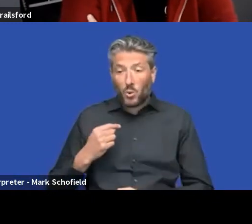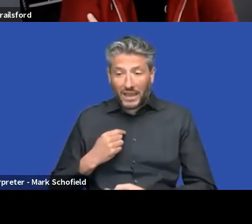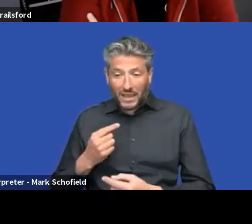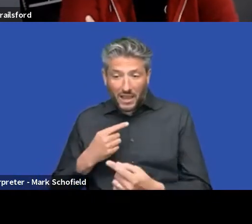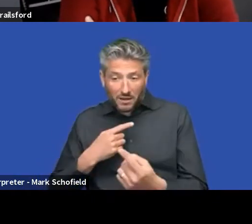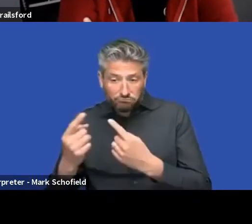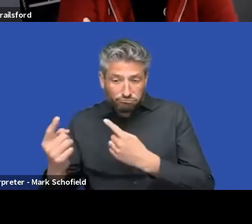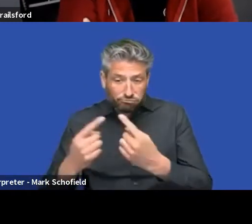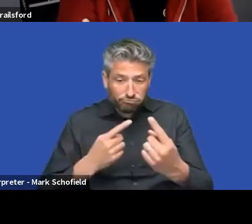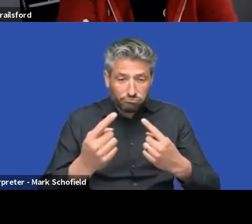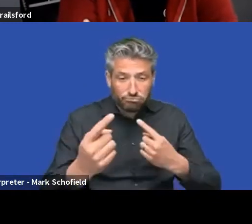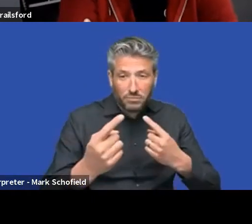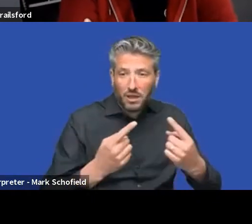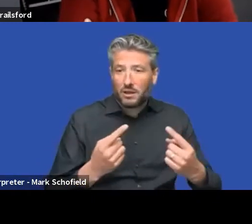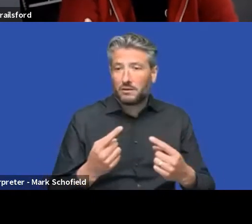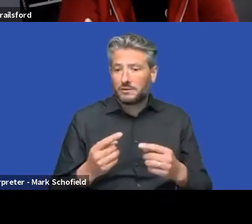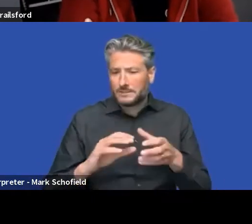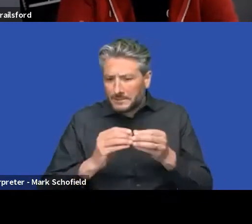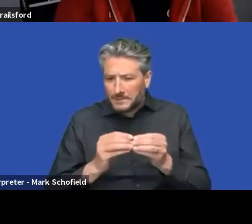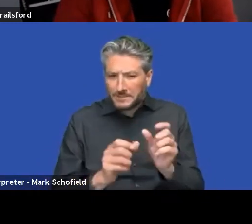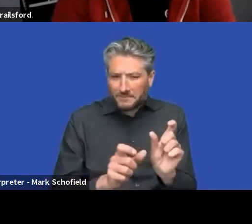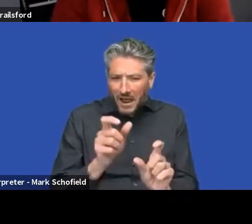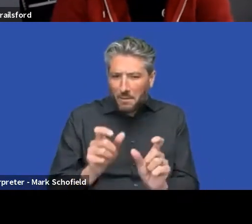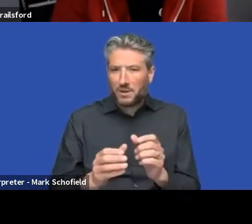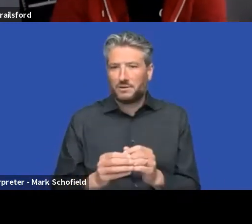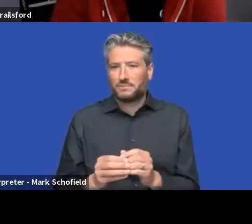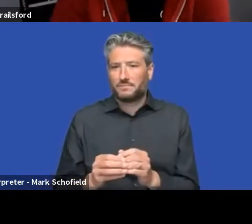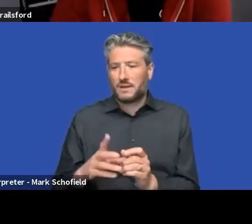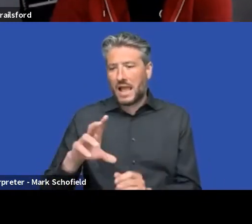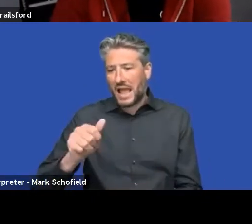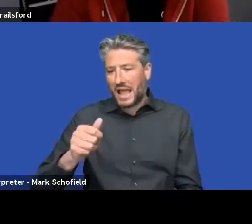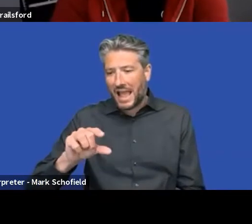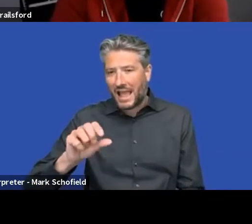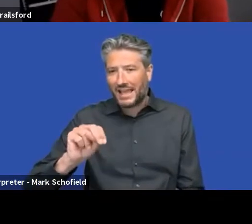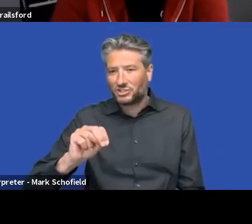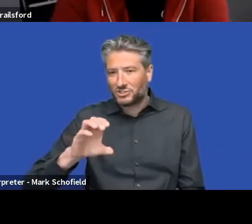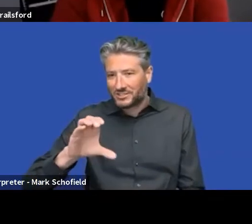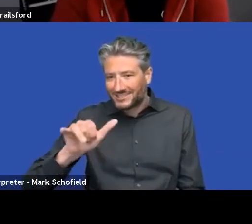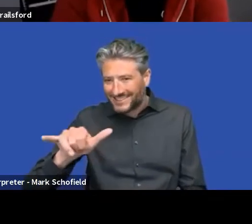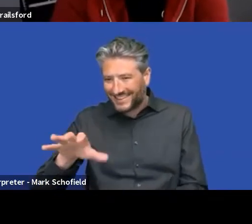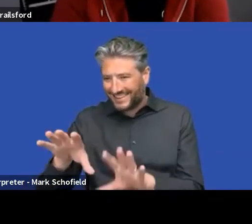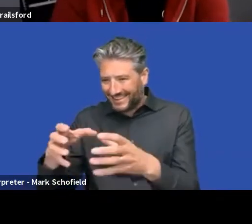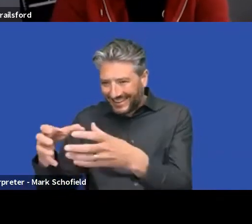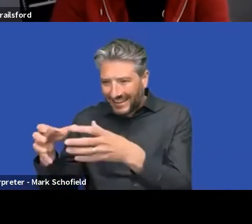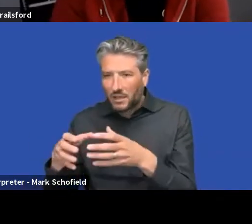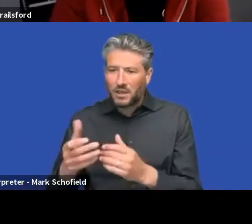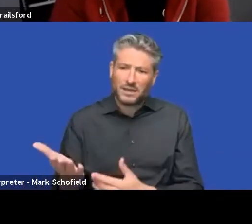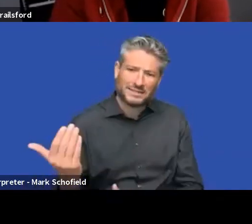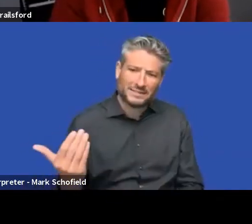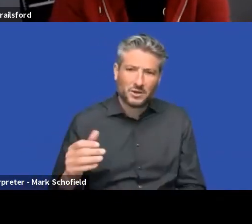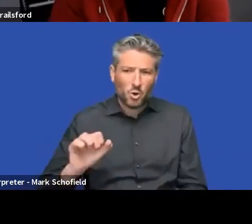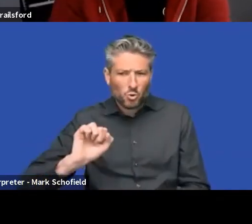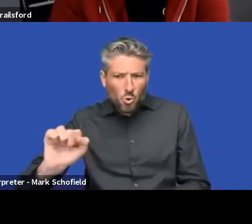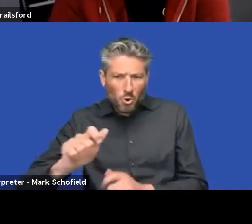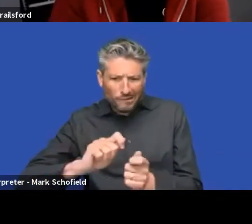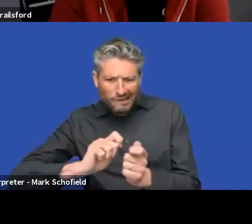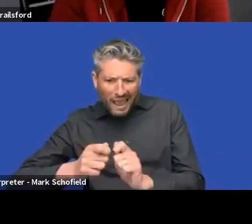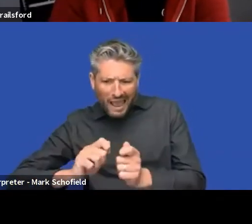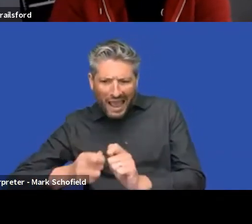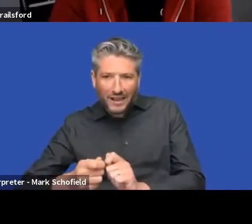and make them show us some of the hacks. And we also made a discussion board, which is a little bit